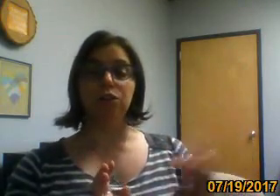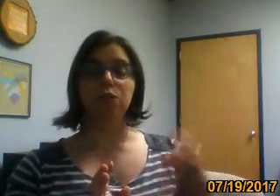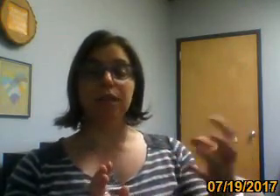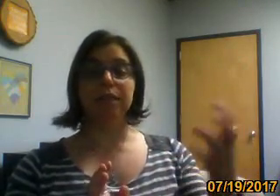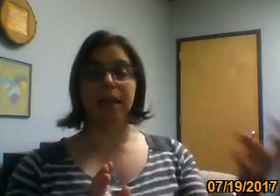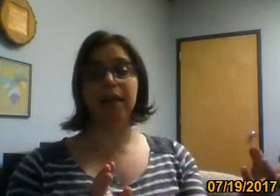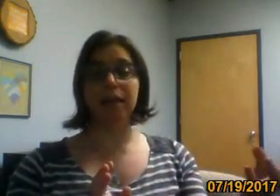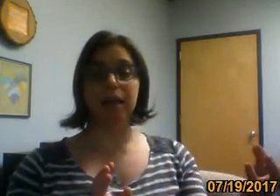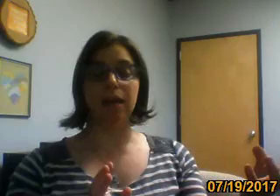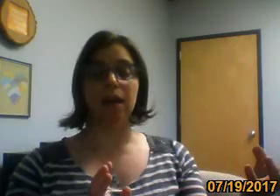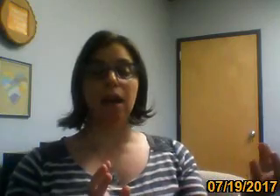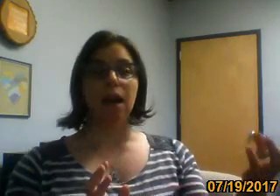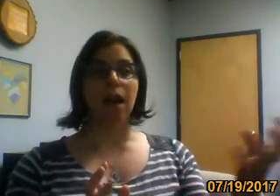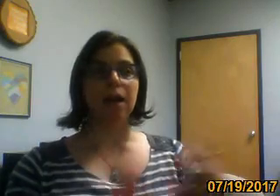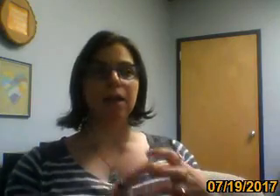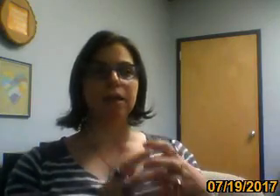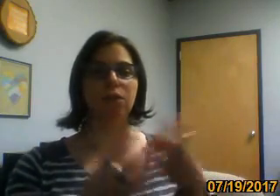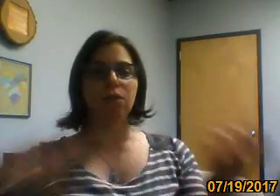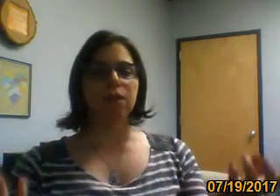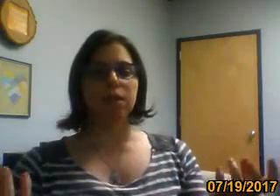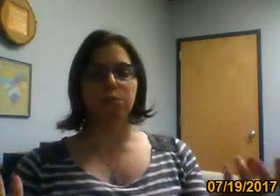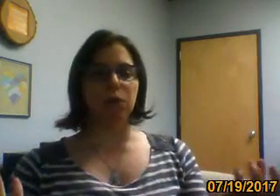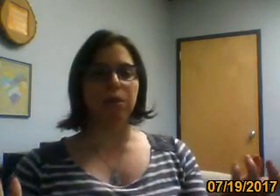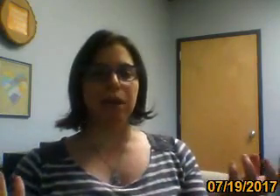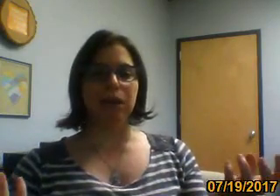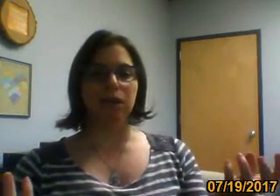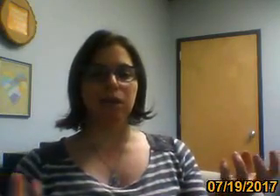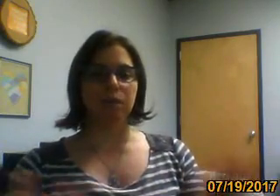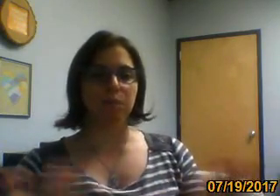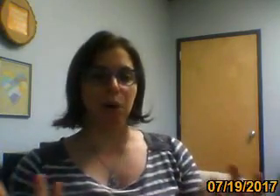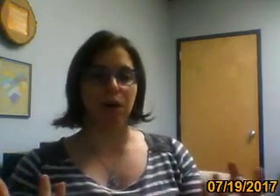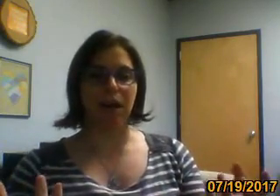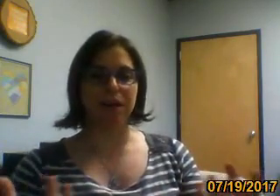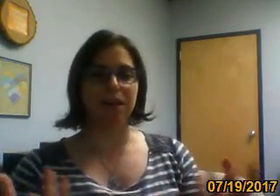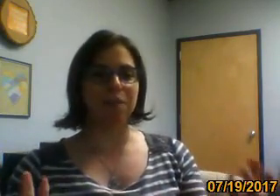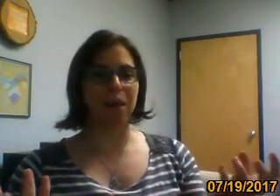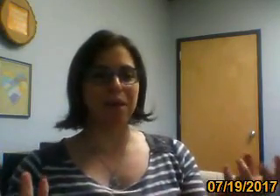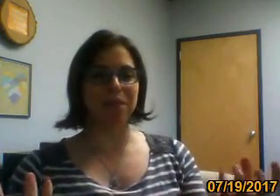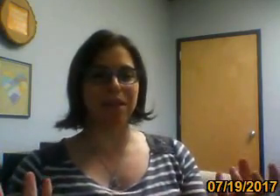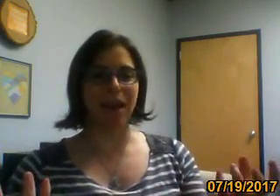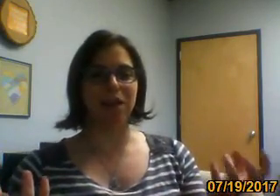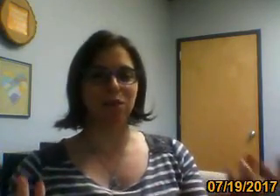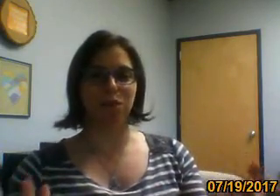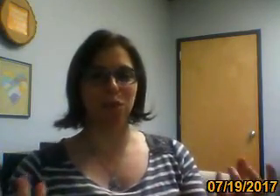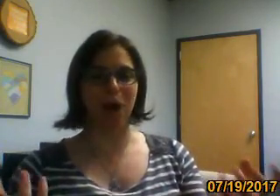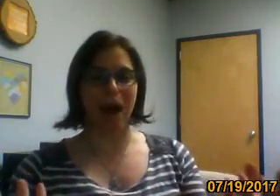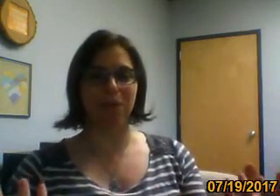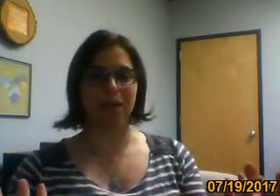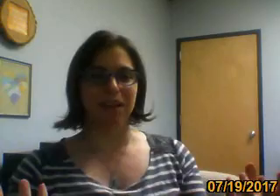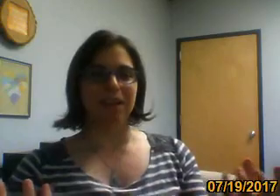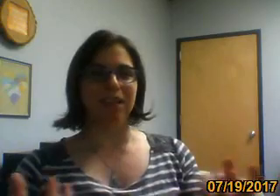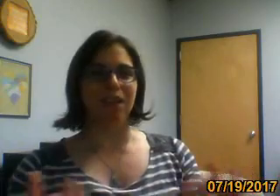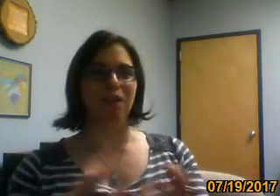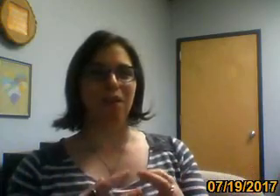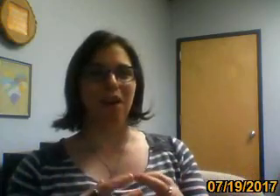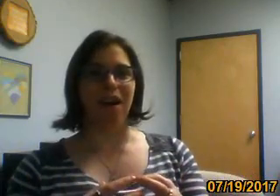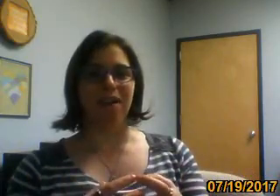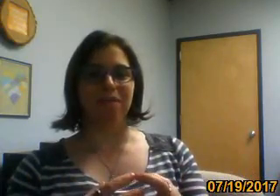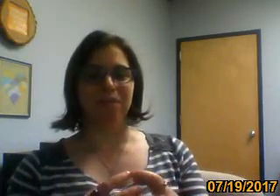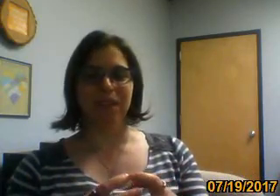you can take it and it's already this pre-made book and it might be kind of crap, you know? Um,